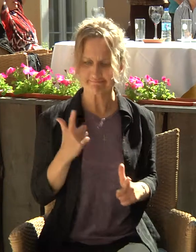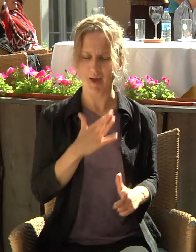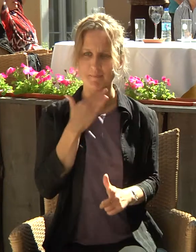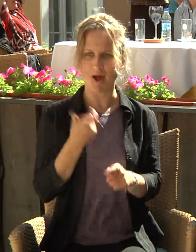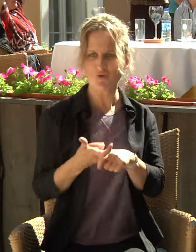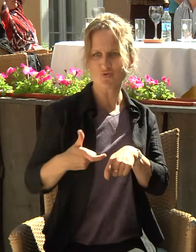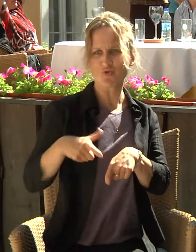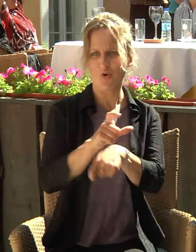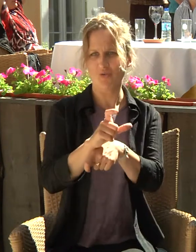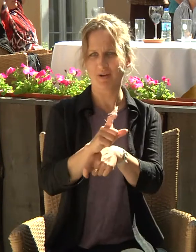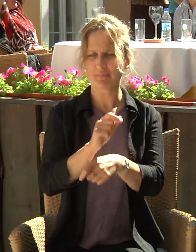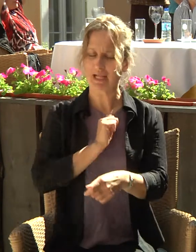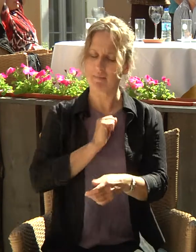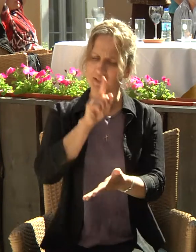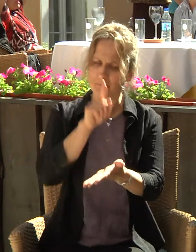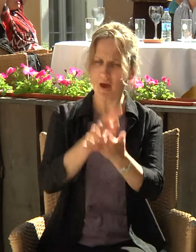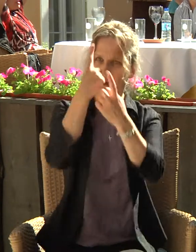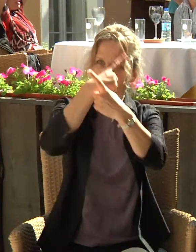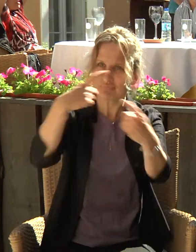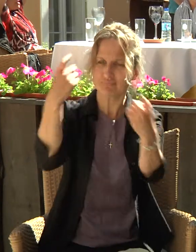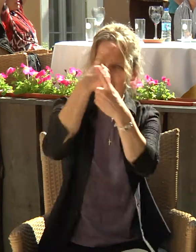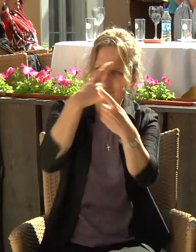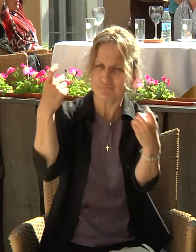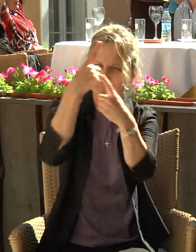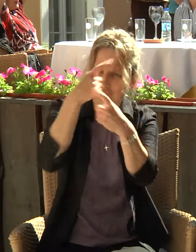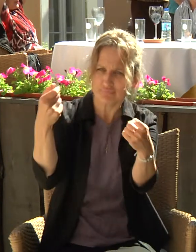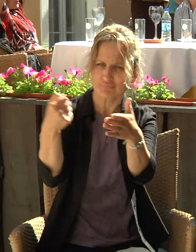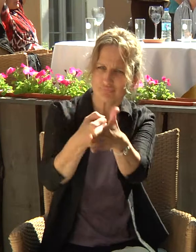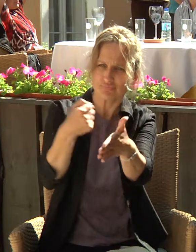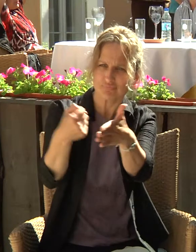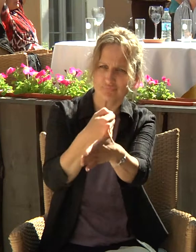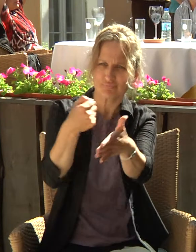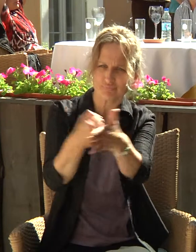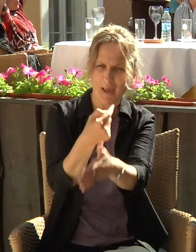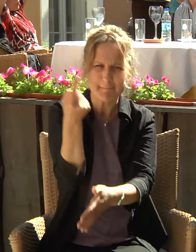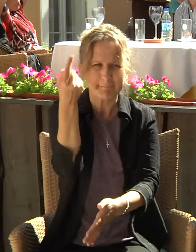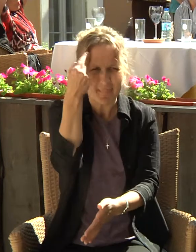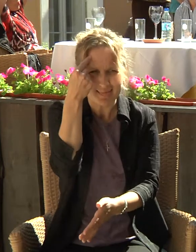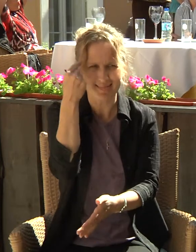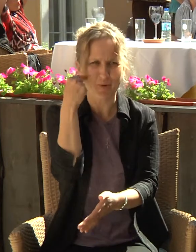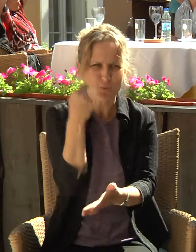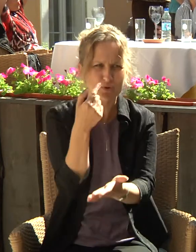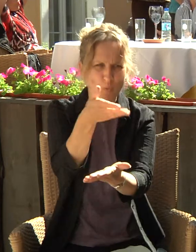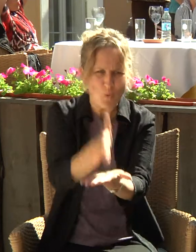need to keep pushing the message about thinking about deafness